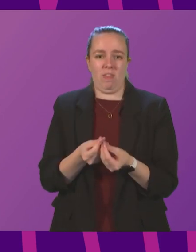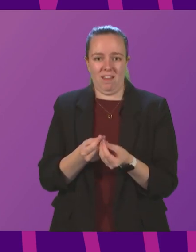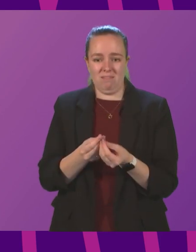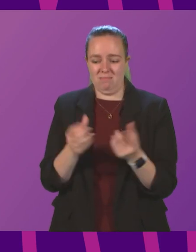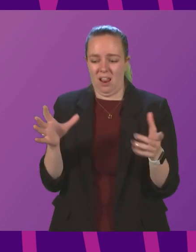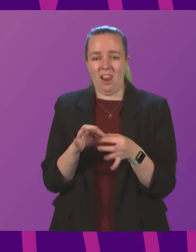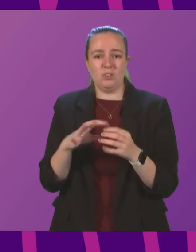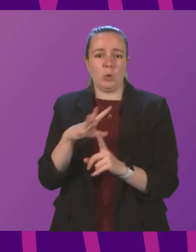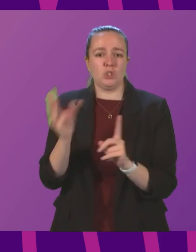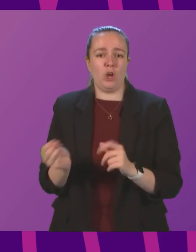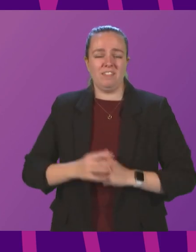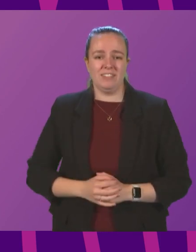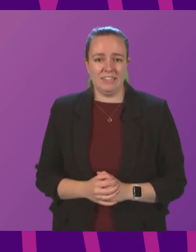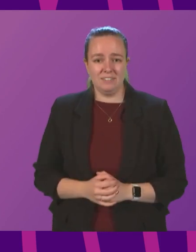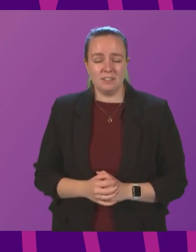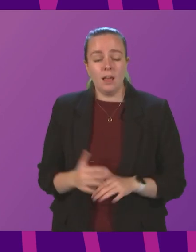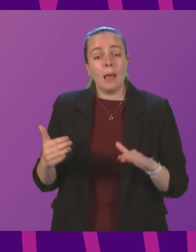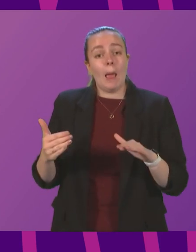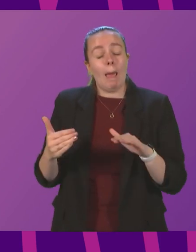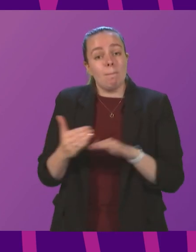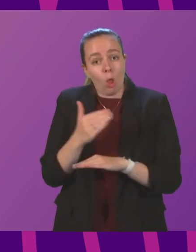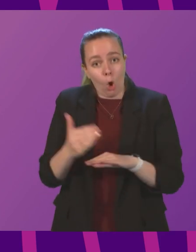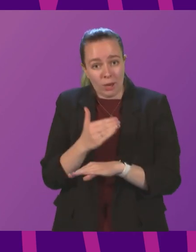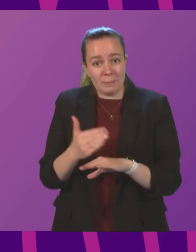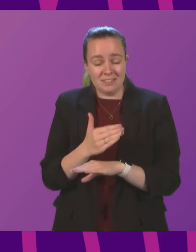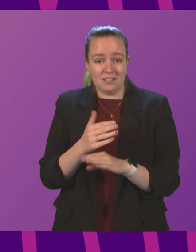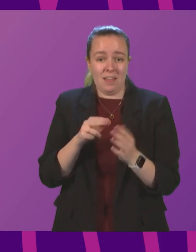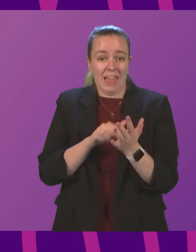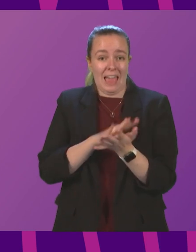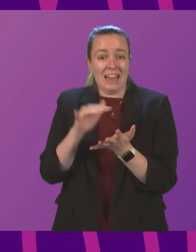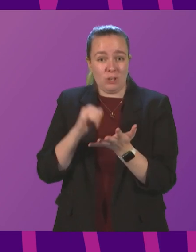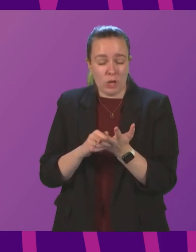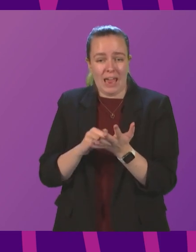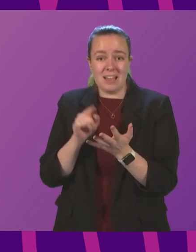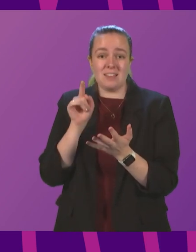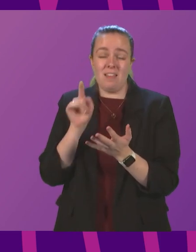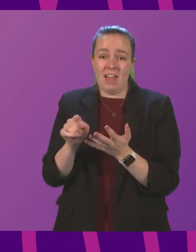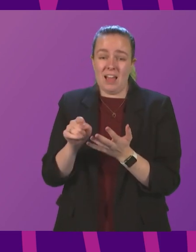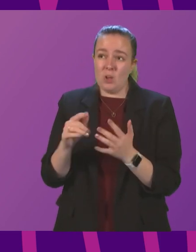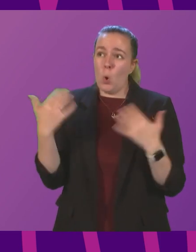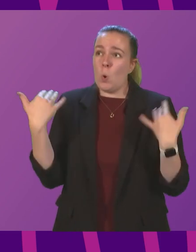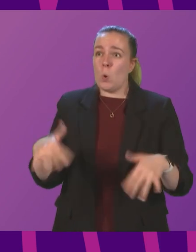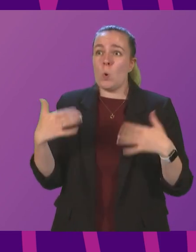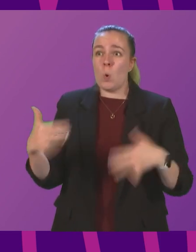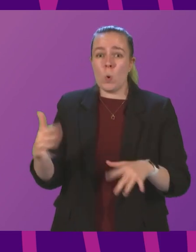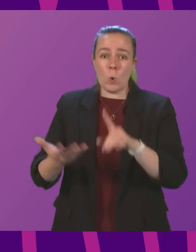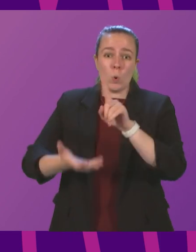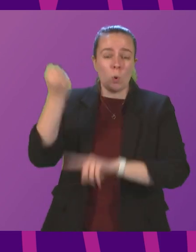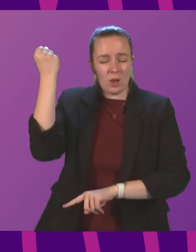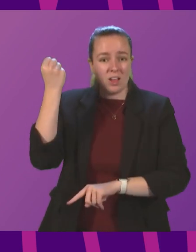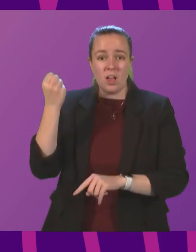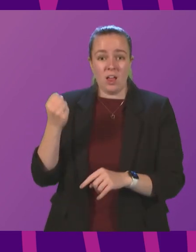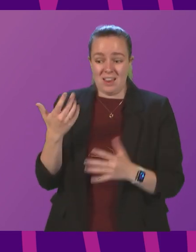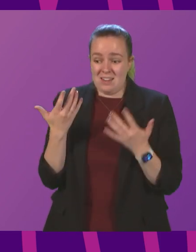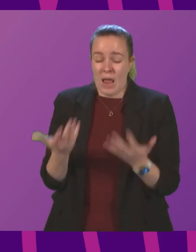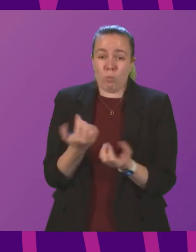the Conservatives. Employment – employment in the National Health Service is at a record level. We have never had